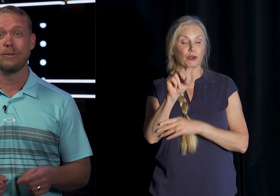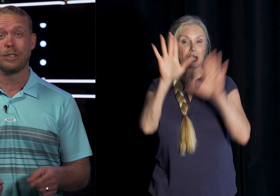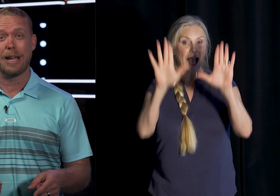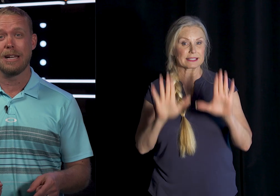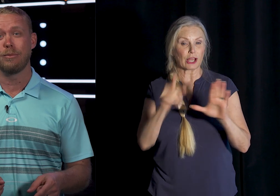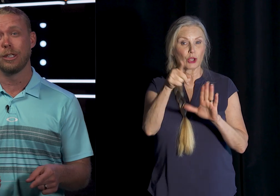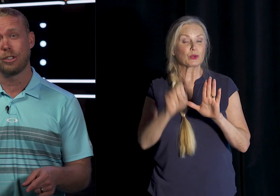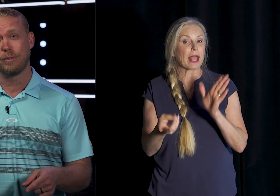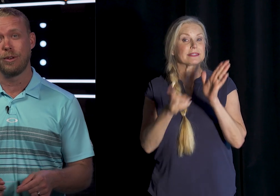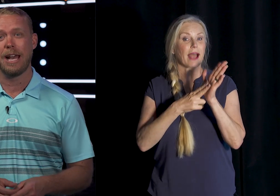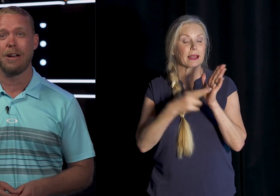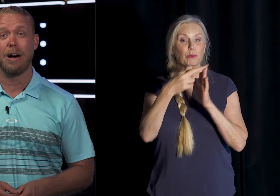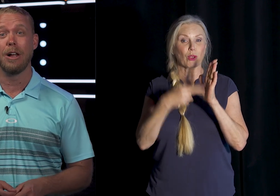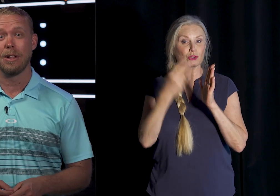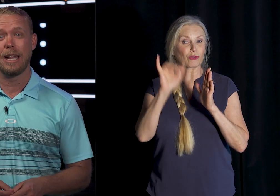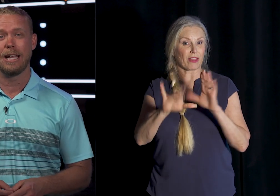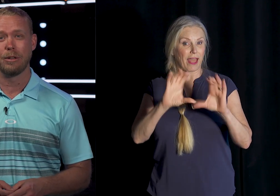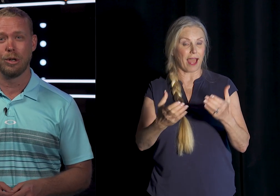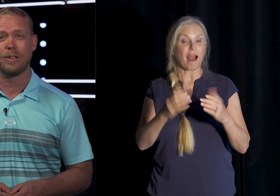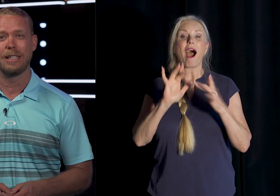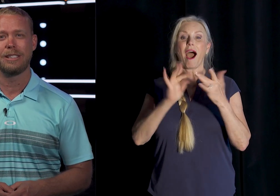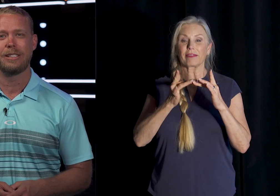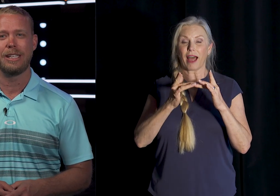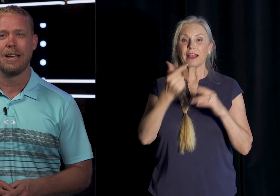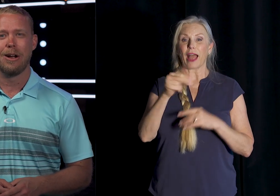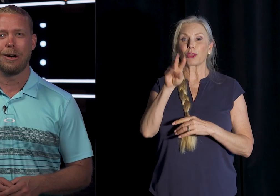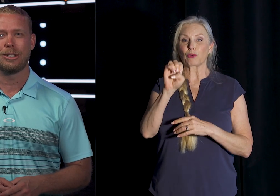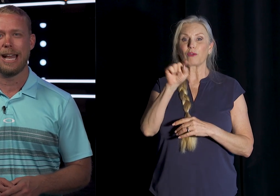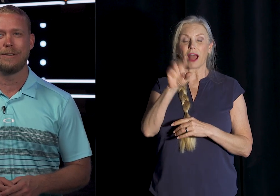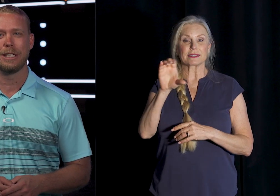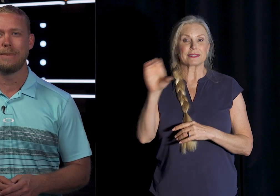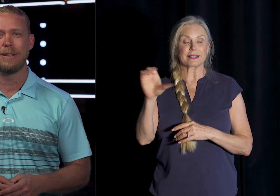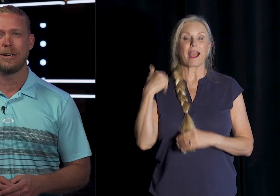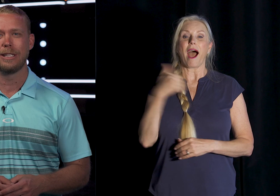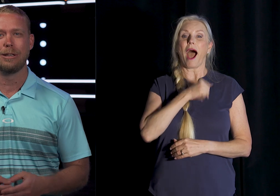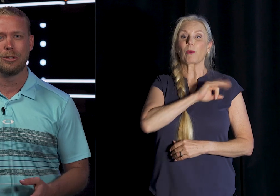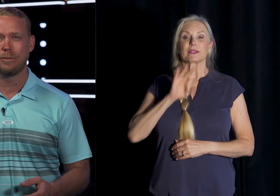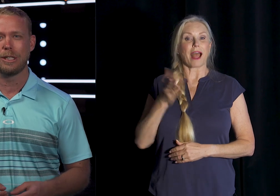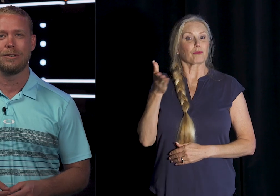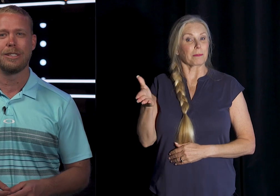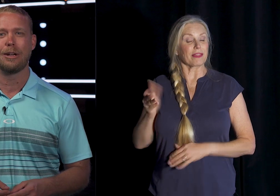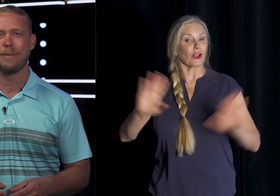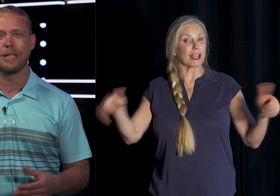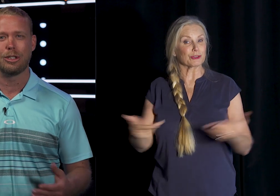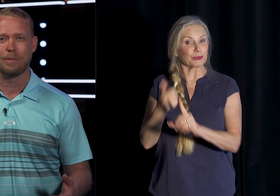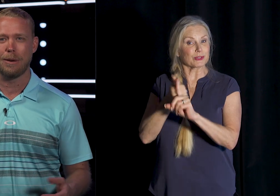sign up, register for that online at thegrove.cc. Our staff is going to be there to introduce themselves and tell you about each department.